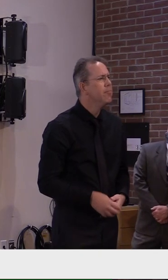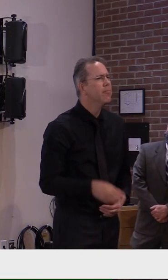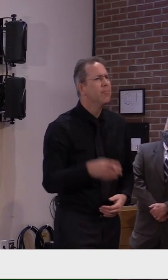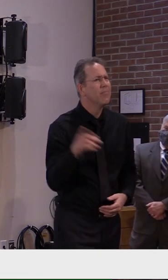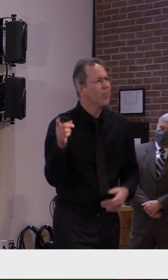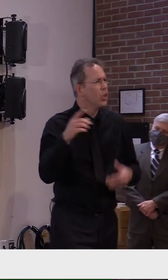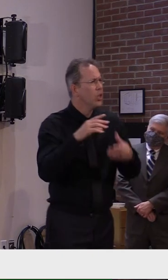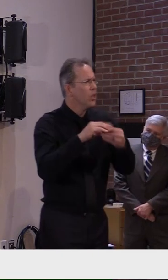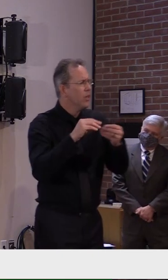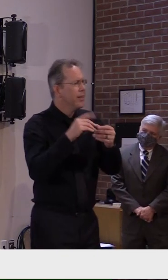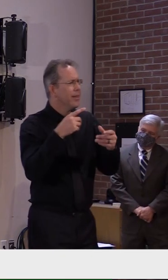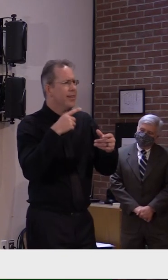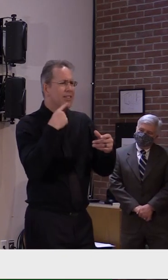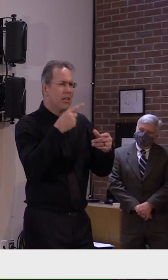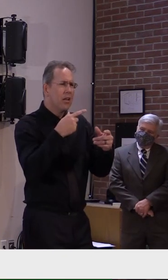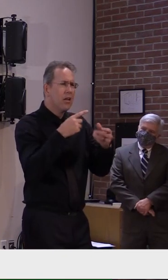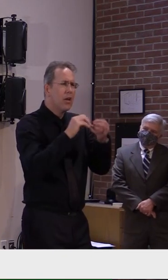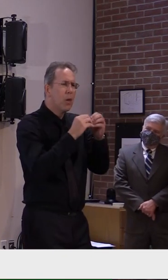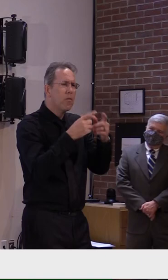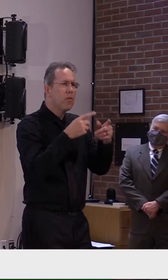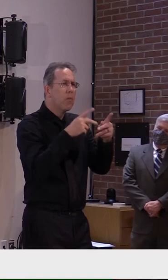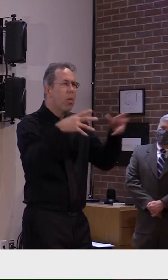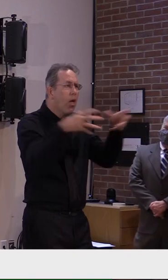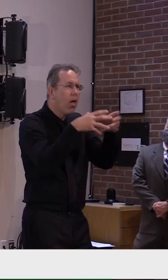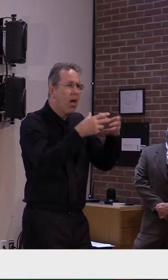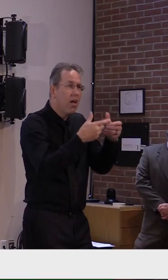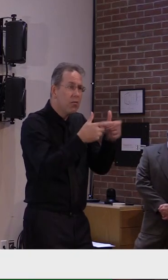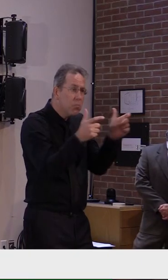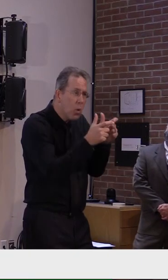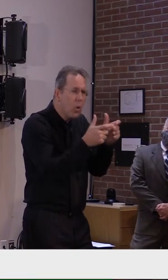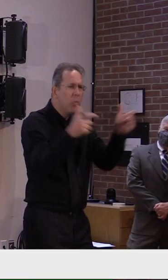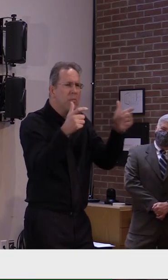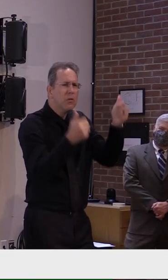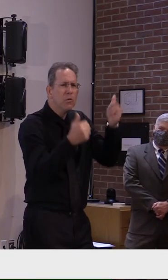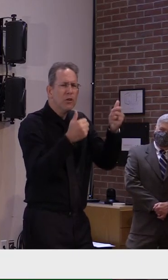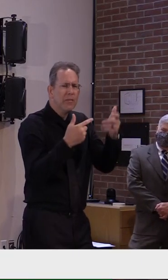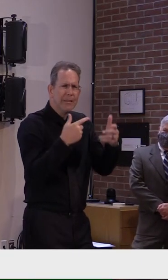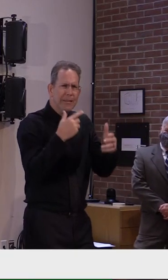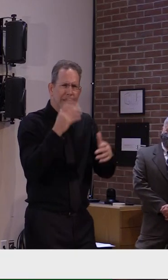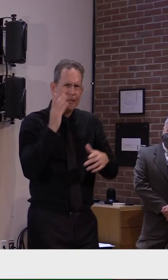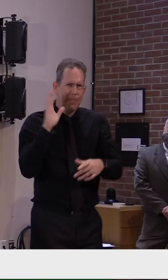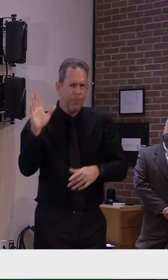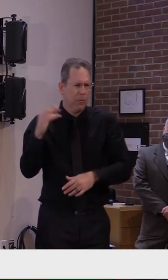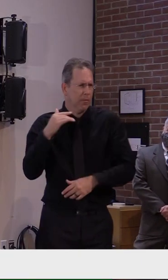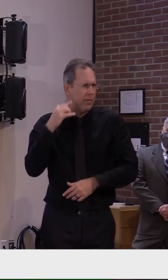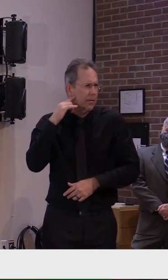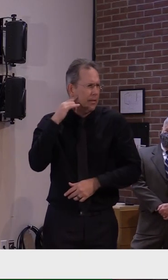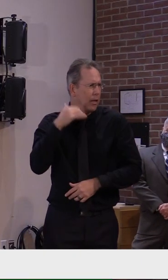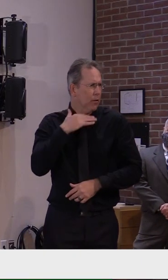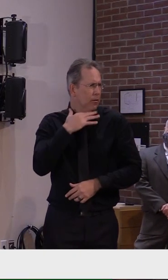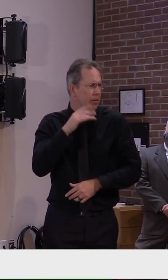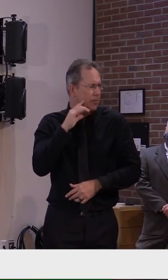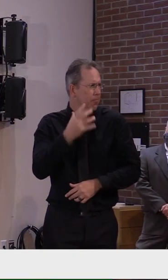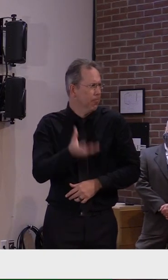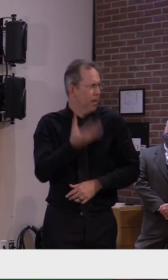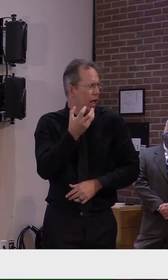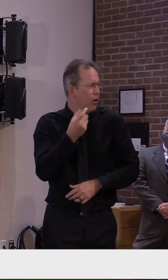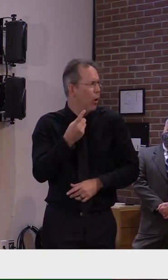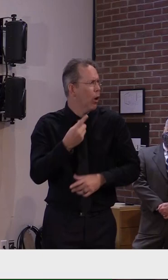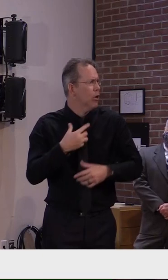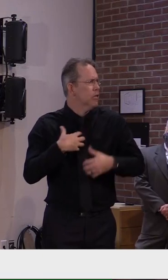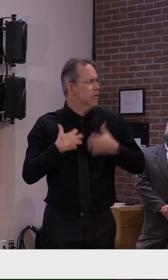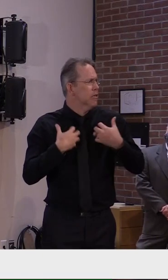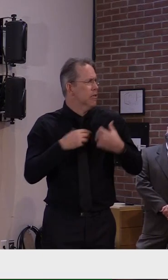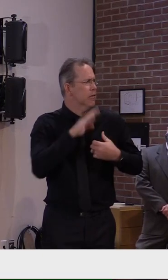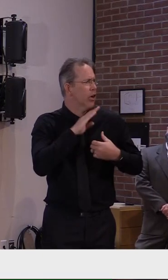would be the more correct way to describe that. Yeah. then having said all that, this is something we've asked since the beginning.